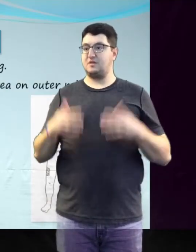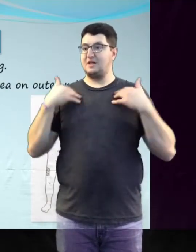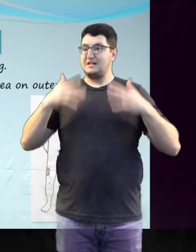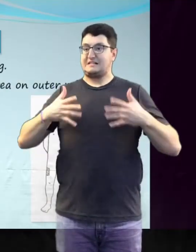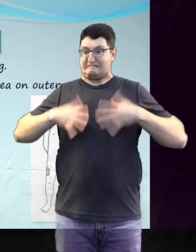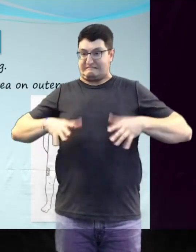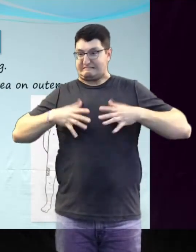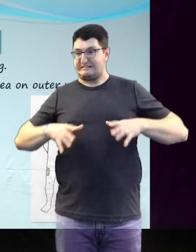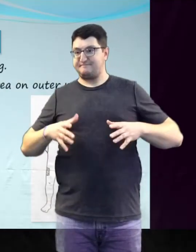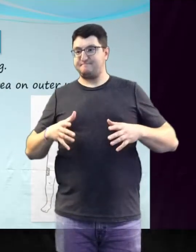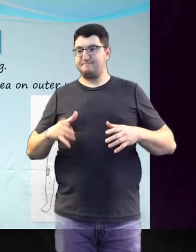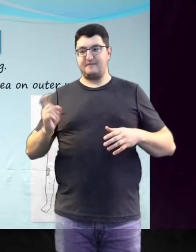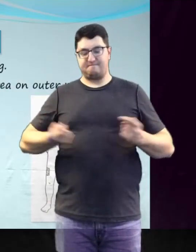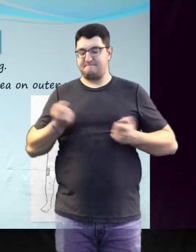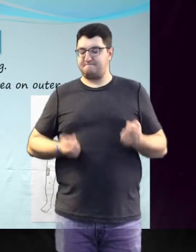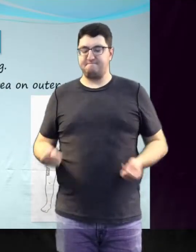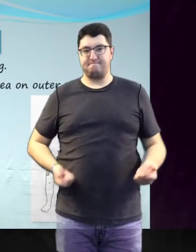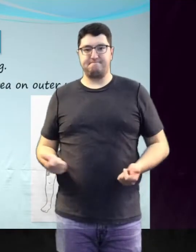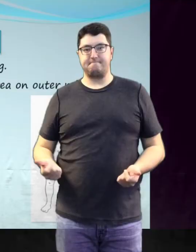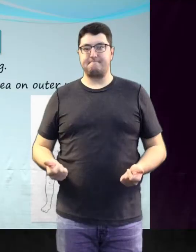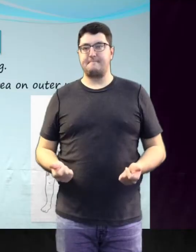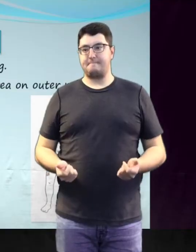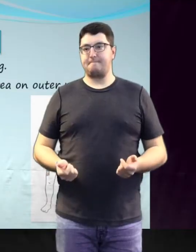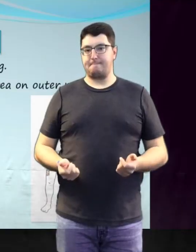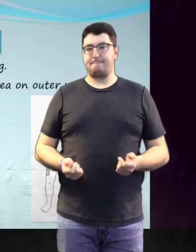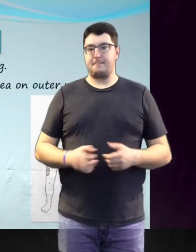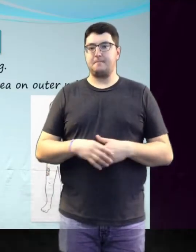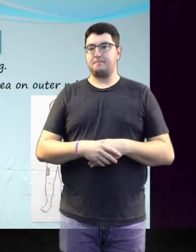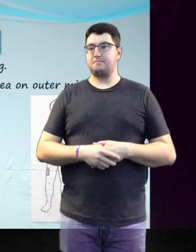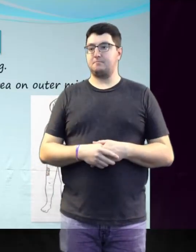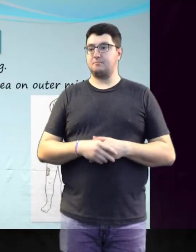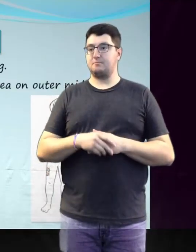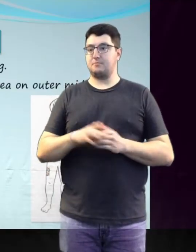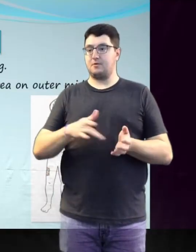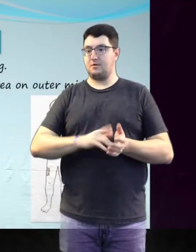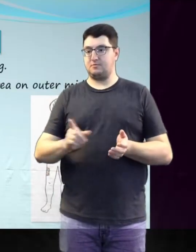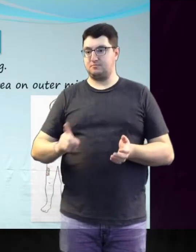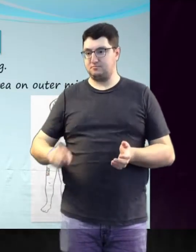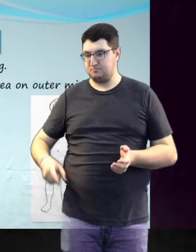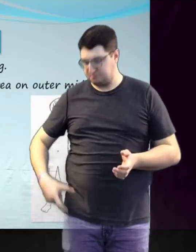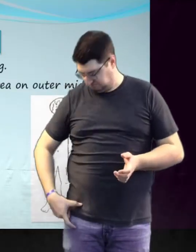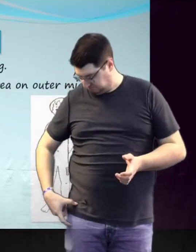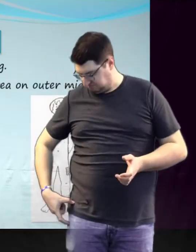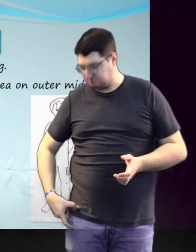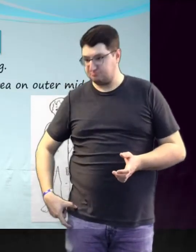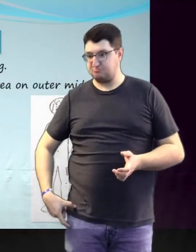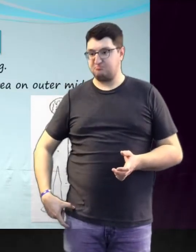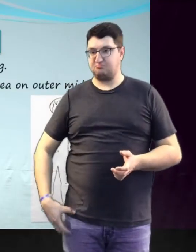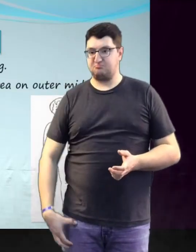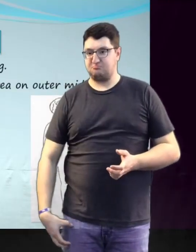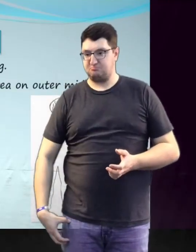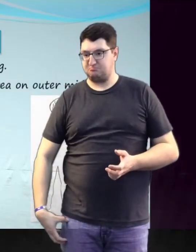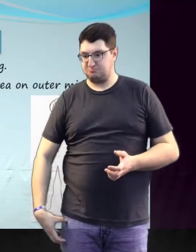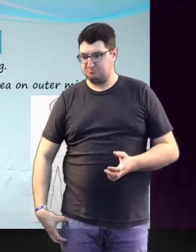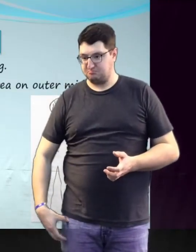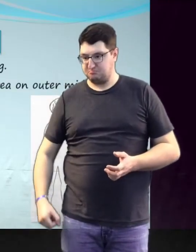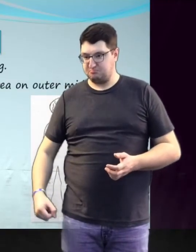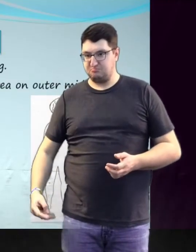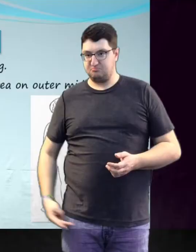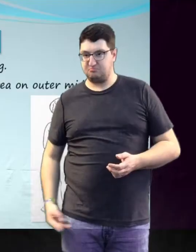snowsuits or other bulky clothing should be removed. The middle of the thigh can be found by dividing the leg between the